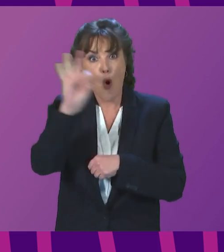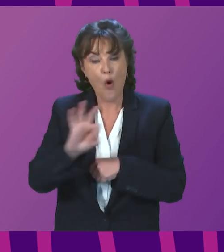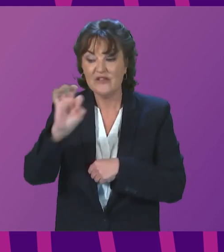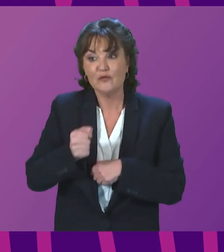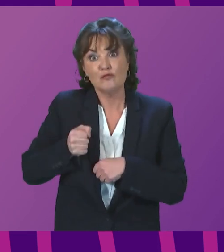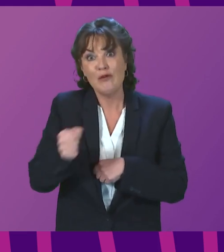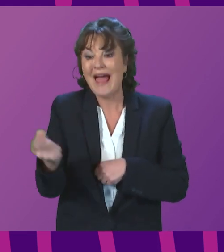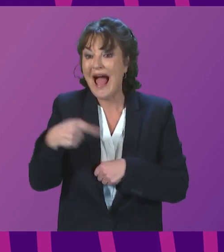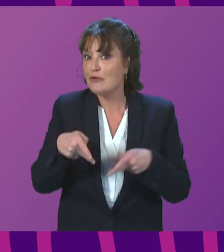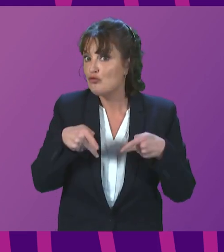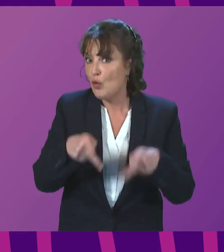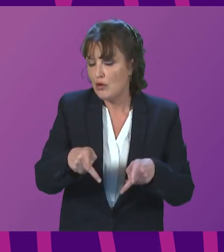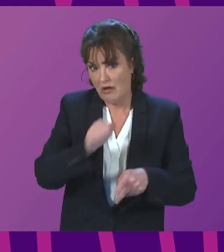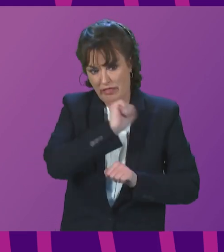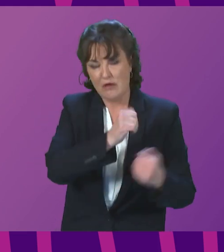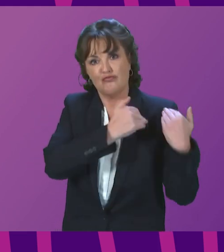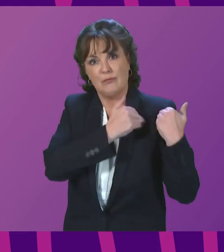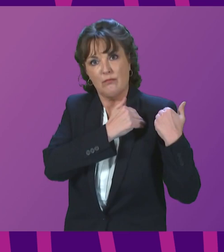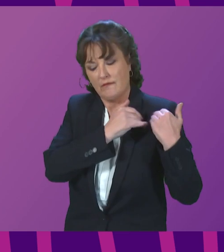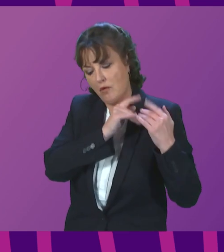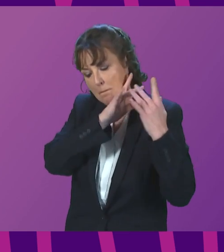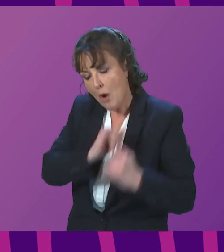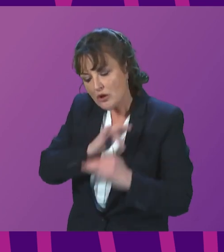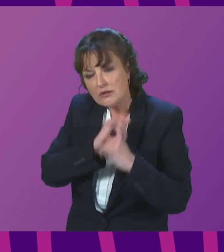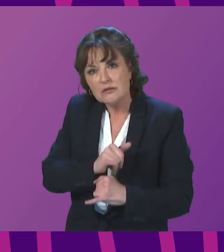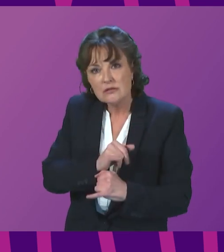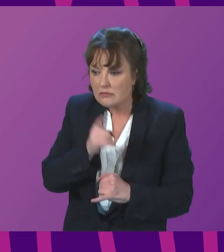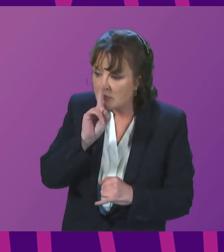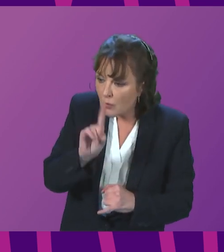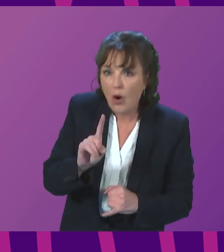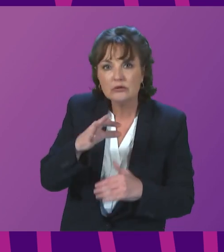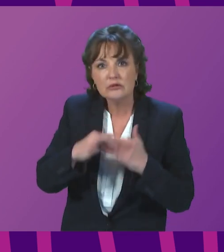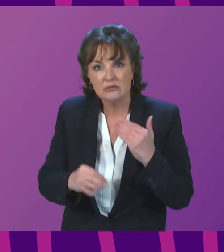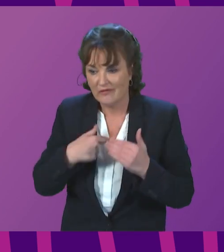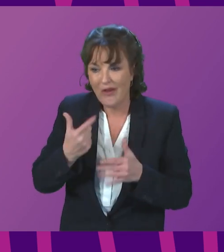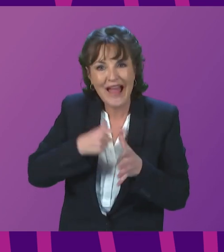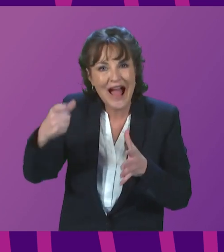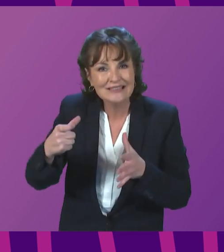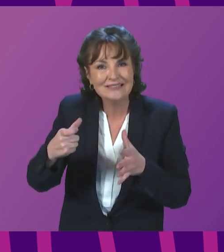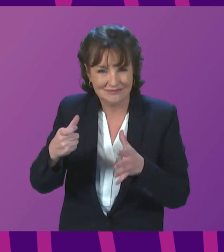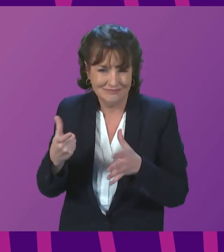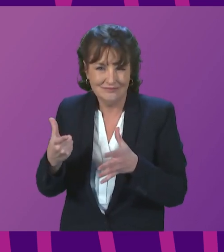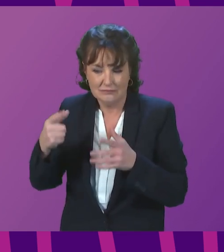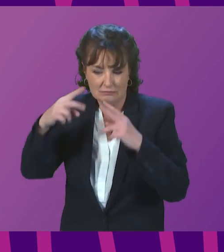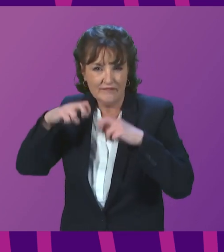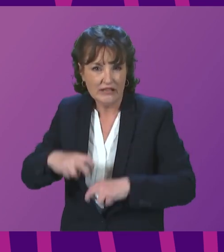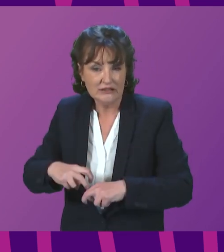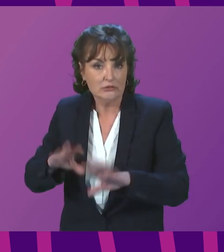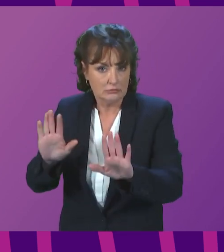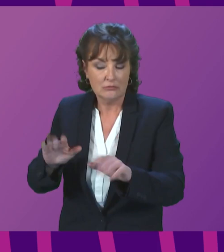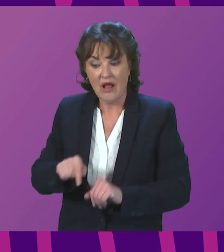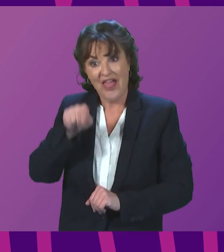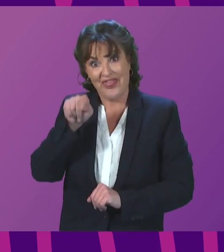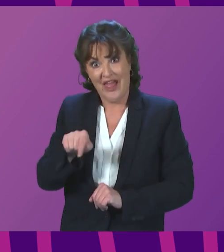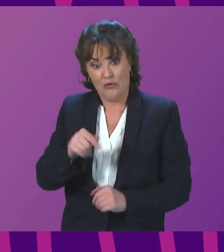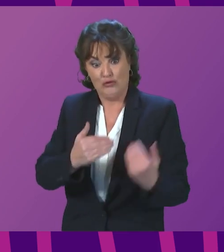and Road will monitor the work being undertaken to address recommendations of the Rail Accident Investigation Branch. That duty of course will